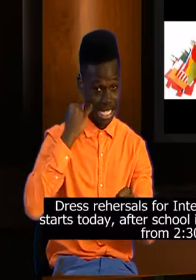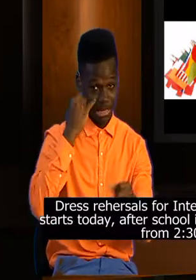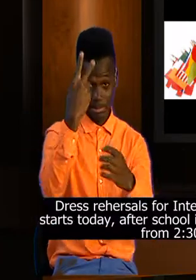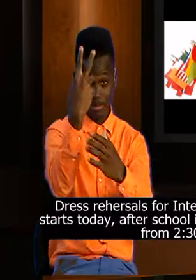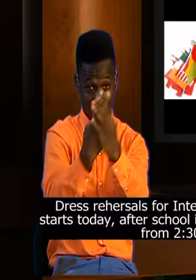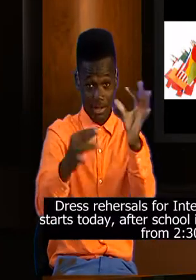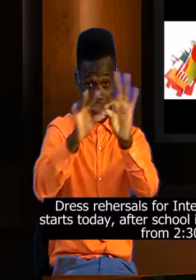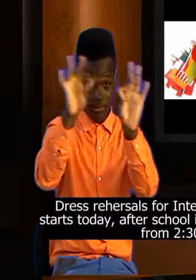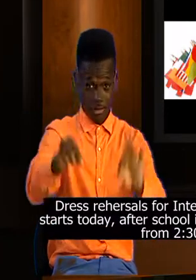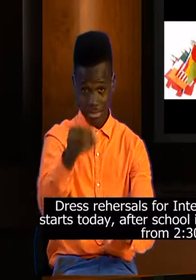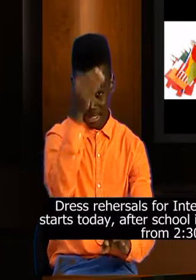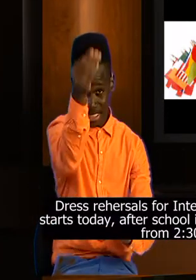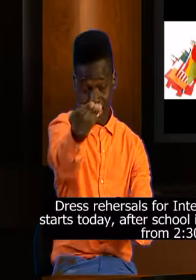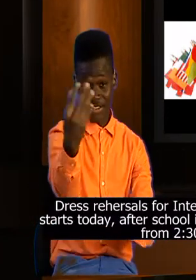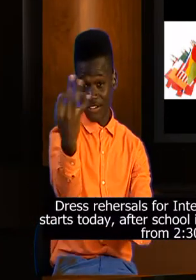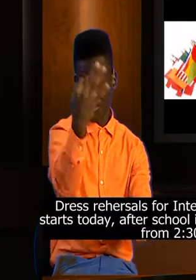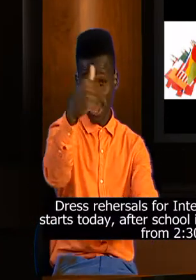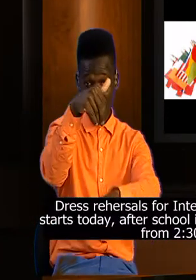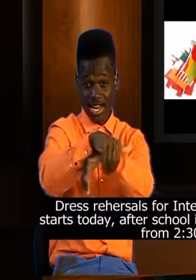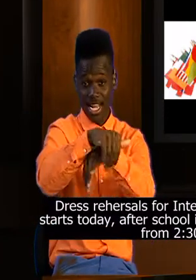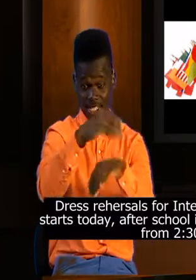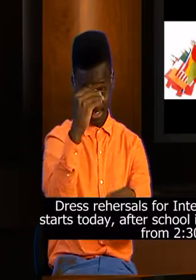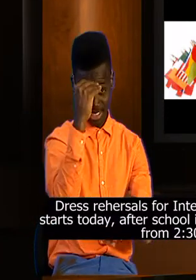credit unless both forms are turned in Friday night.